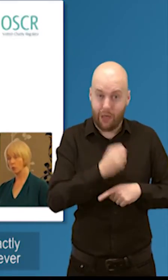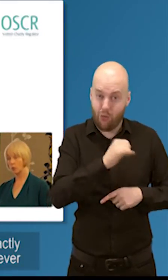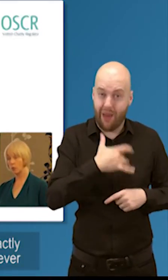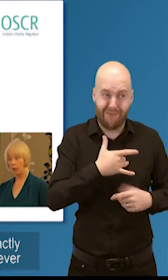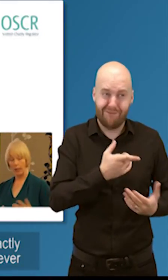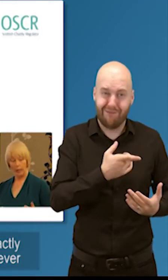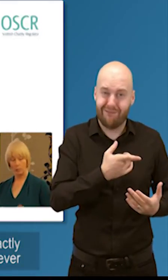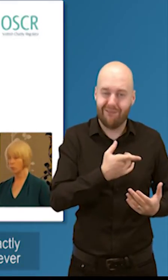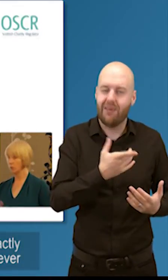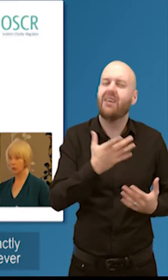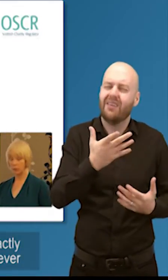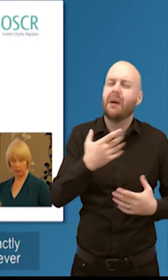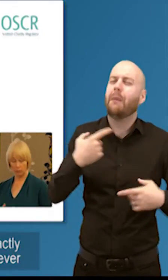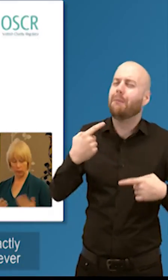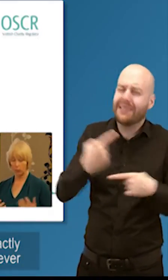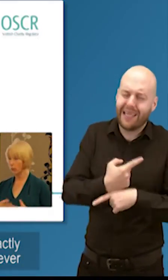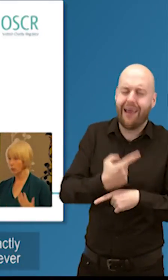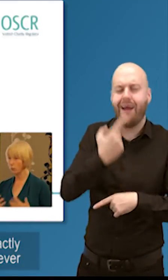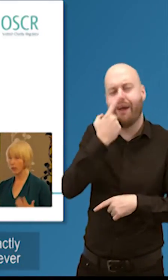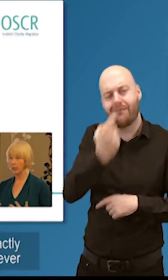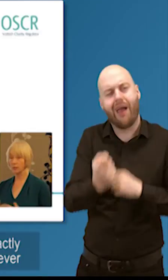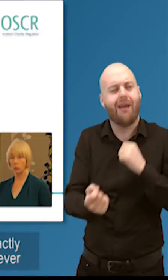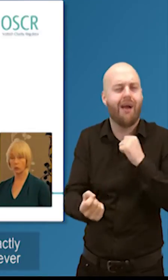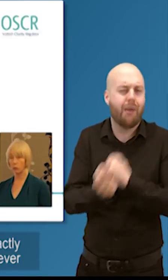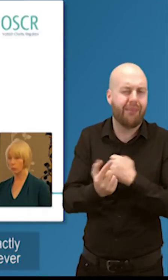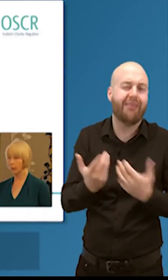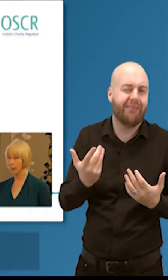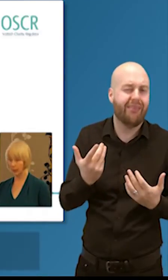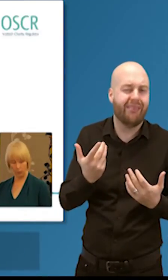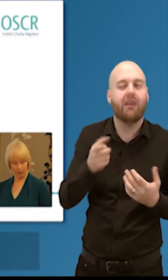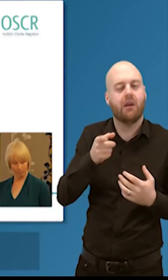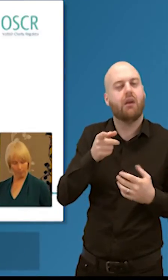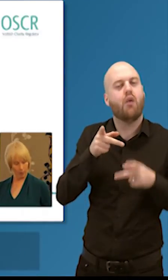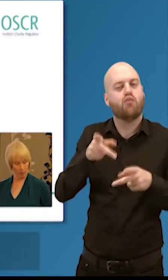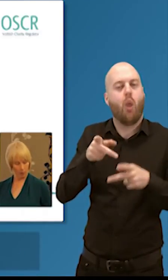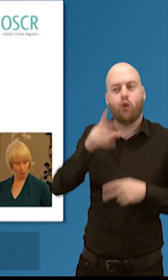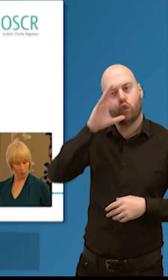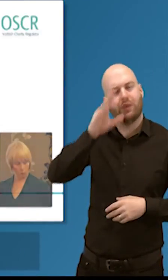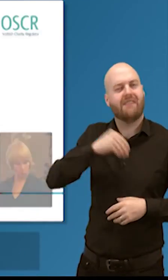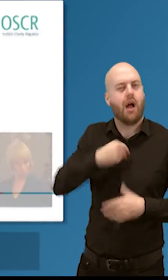exactly what's going on and and then we'll handle that whichever way we need to handle that